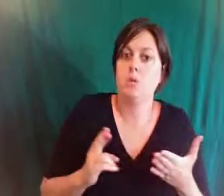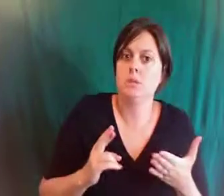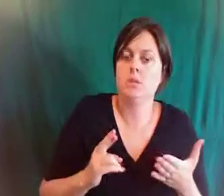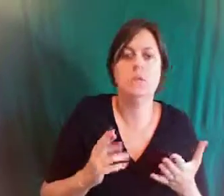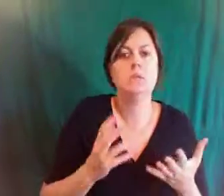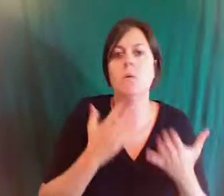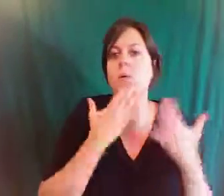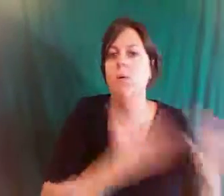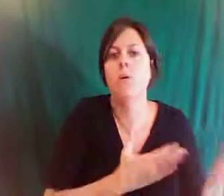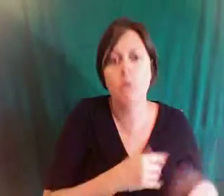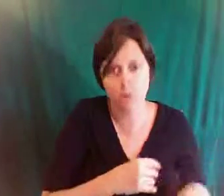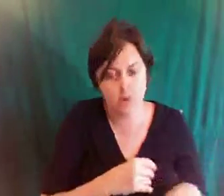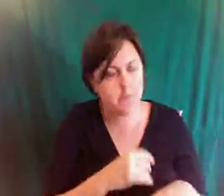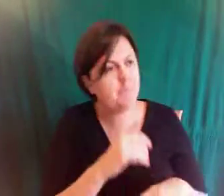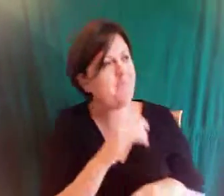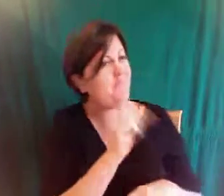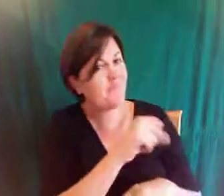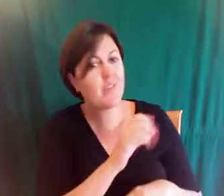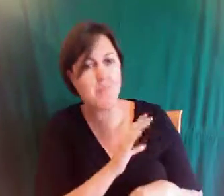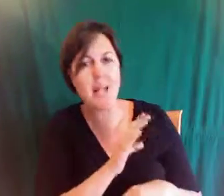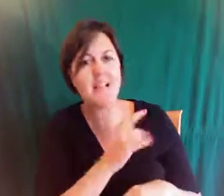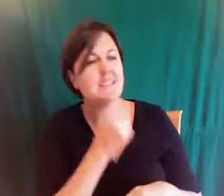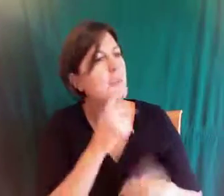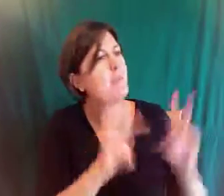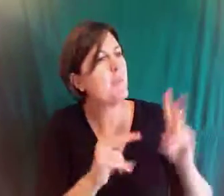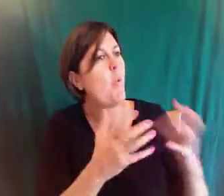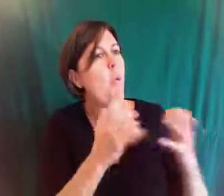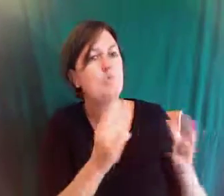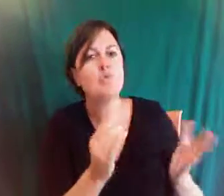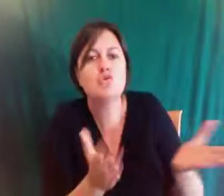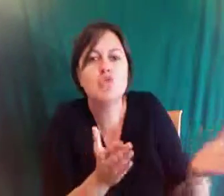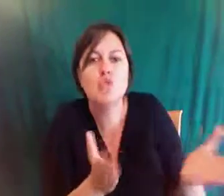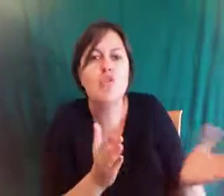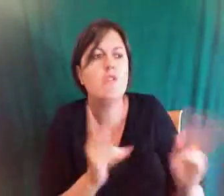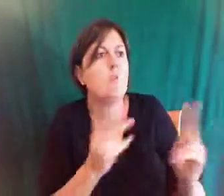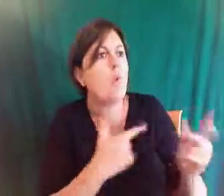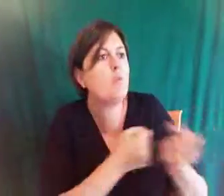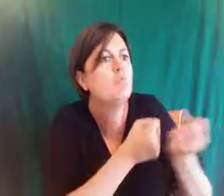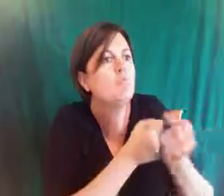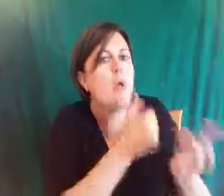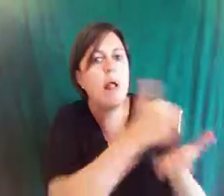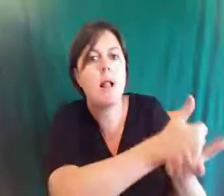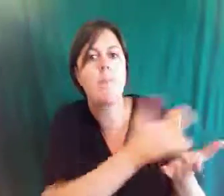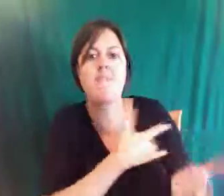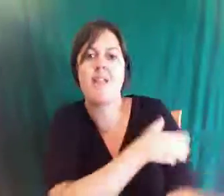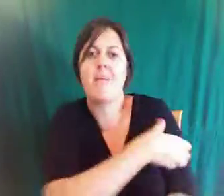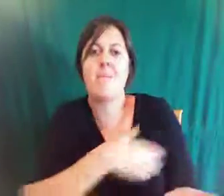serve people want to contribute people want to yeah they get empowered with that right i mean people were very excited